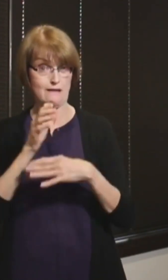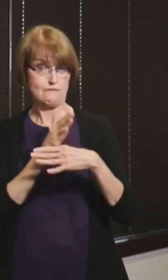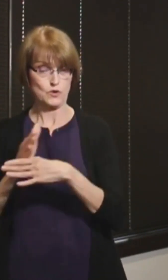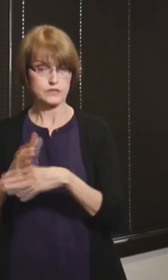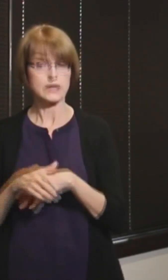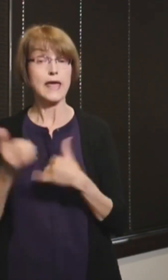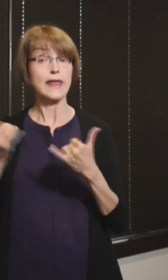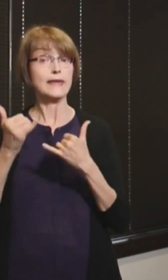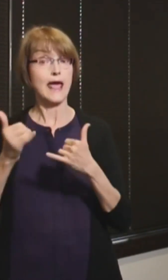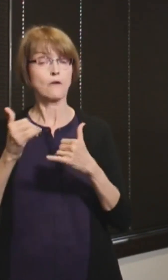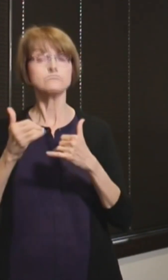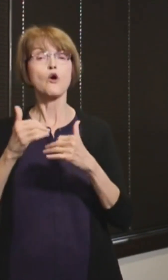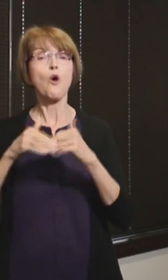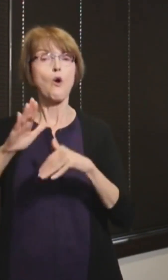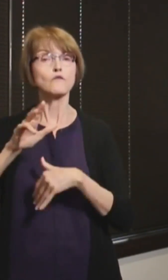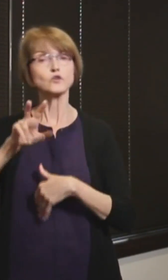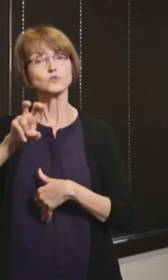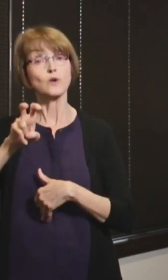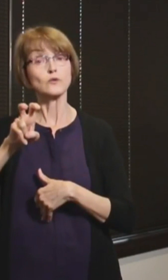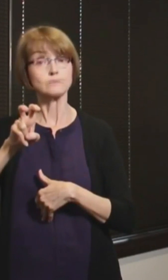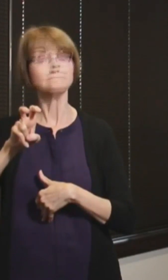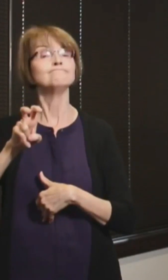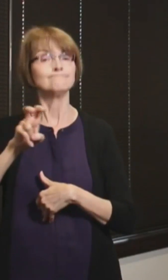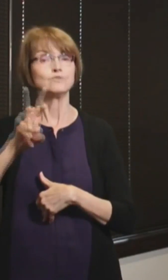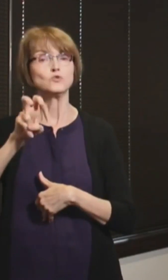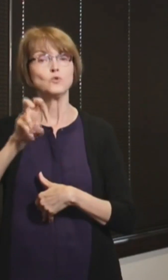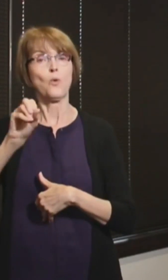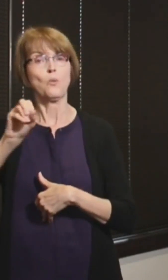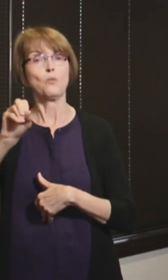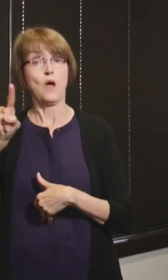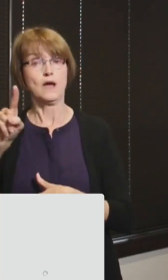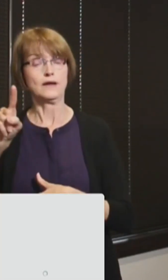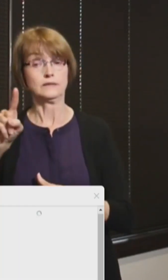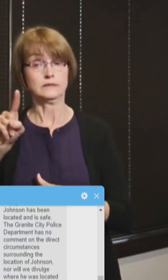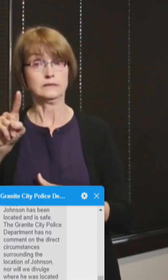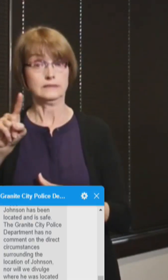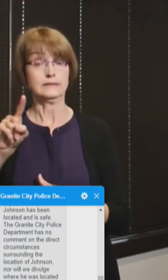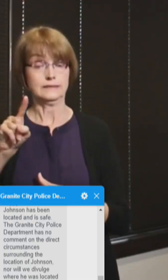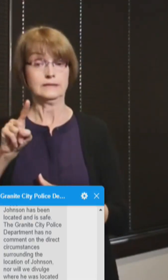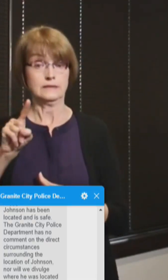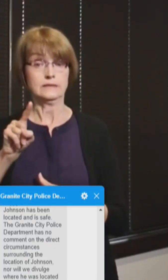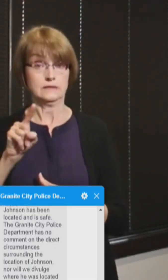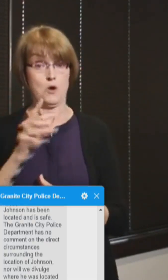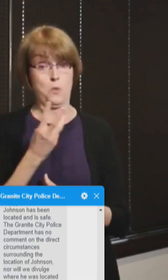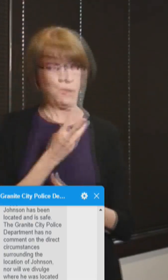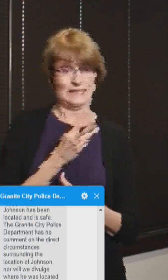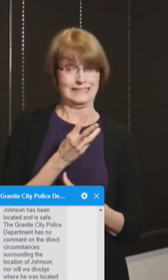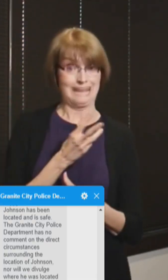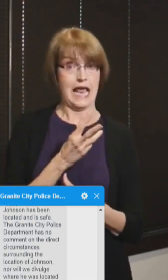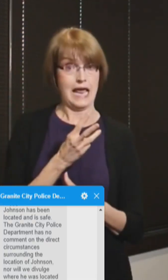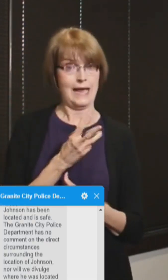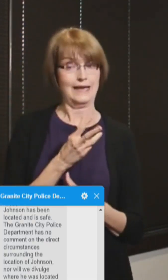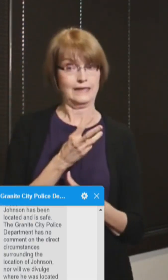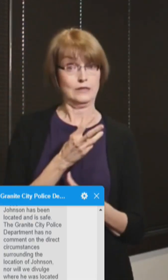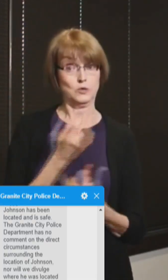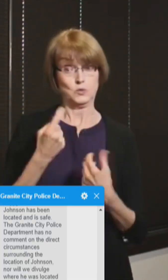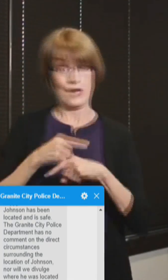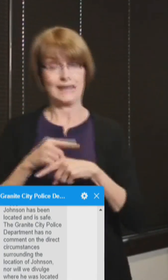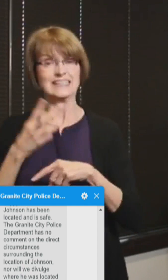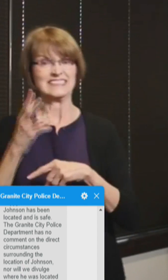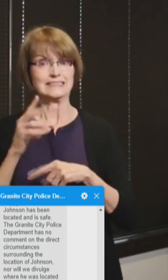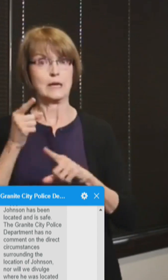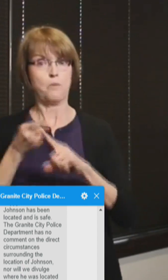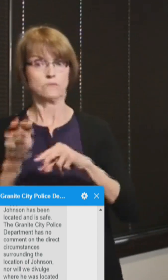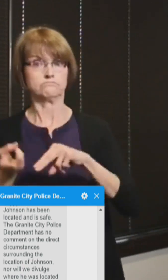surpassed 200. It's at 201. And that's up 16 points from Wednesday. And it's the first time that